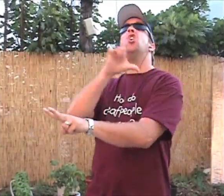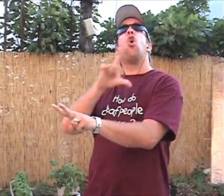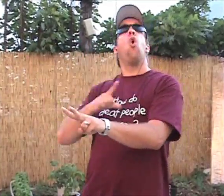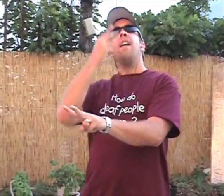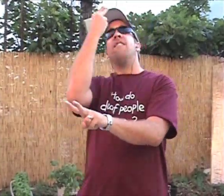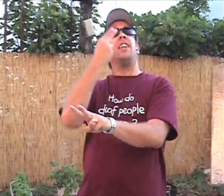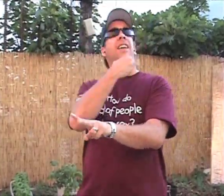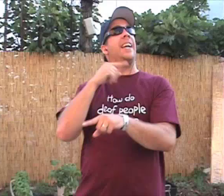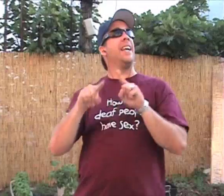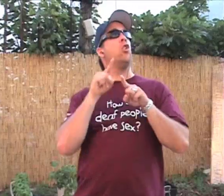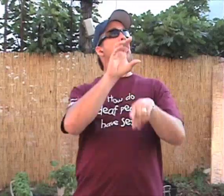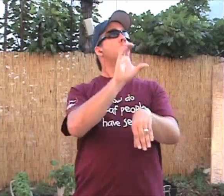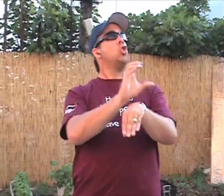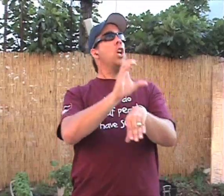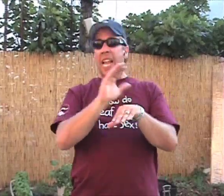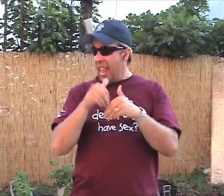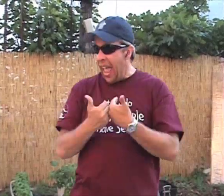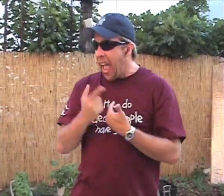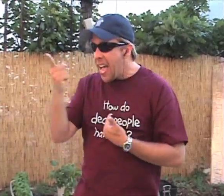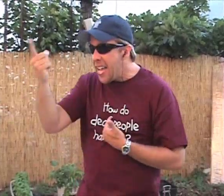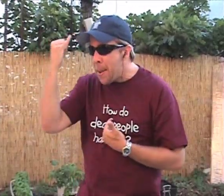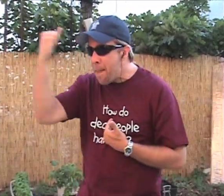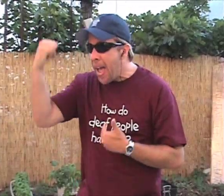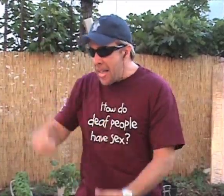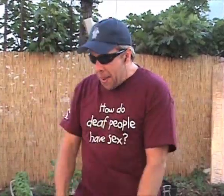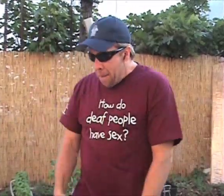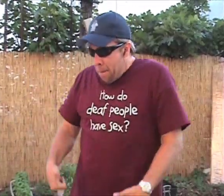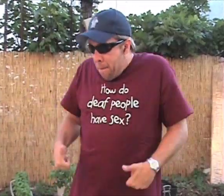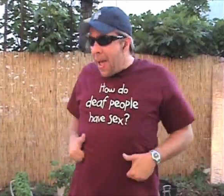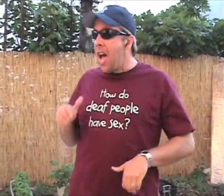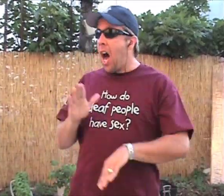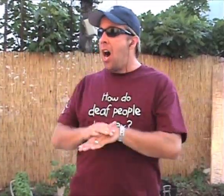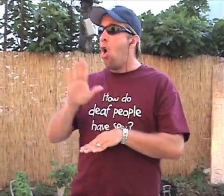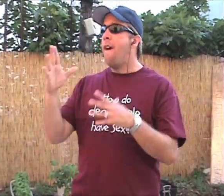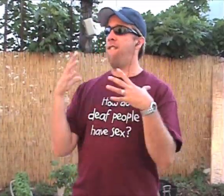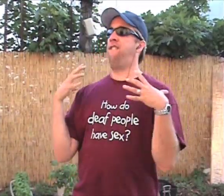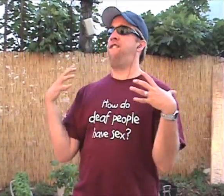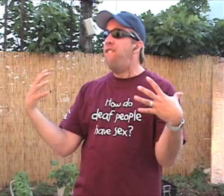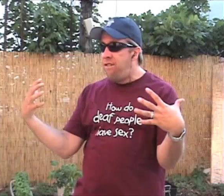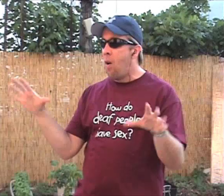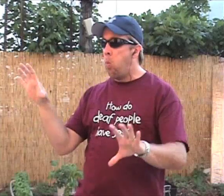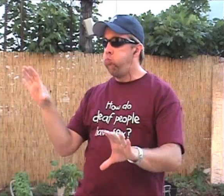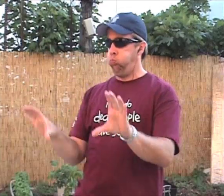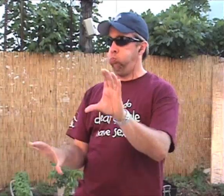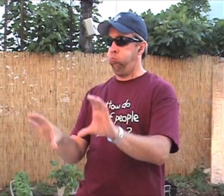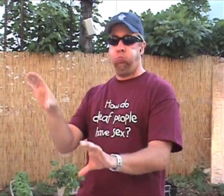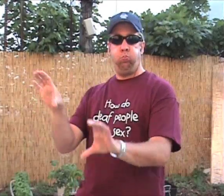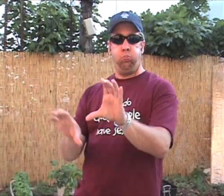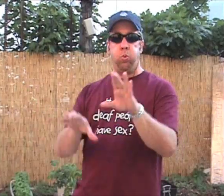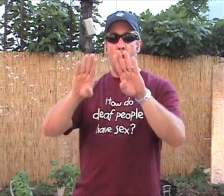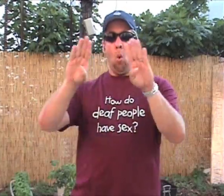mercy, how she even gets them wrenches on That honky-tonk Ba-donk-a-donk